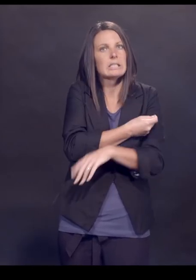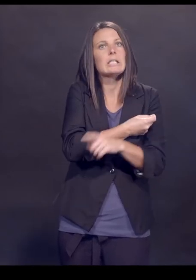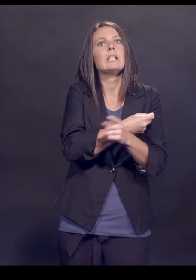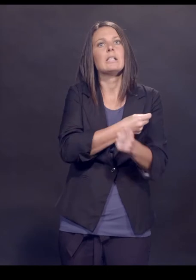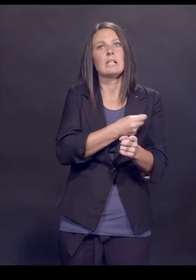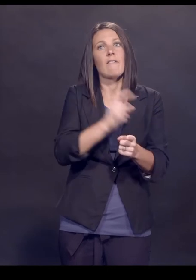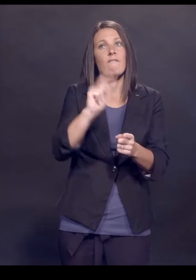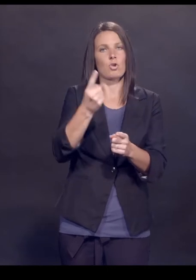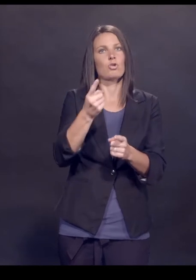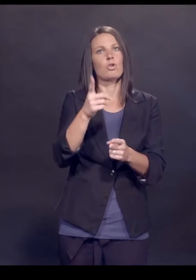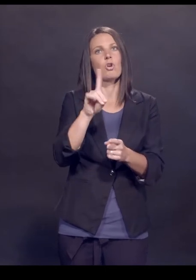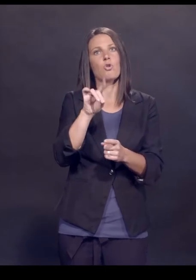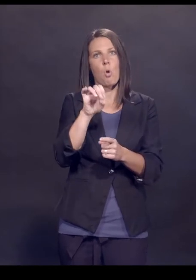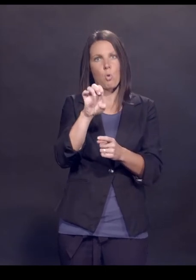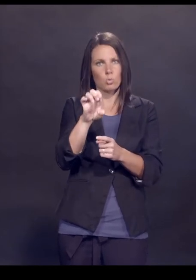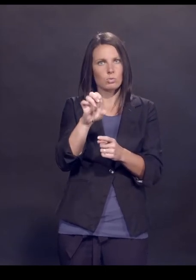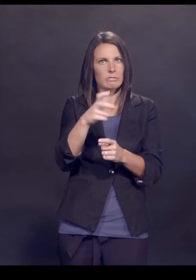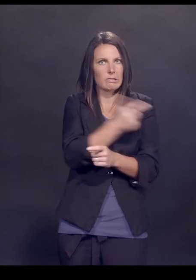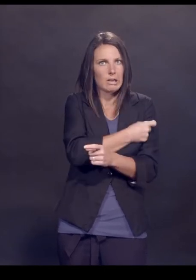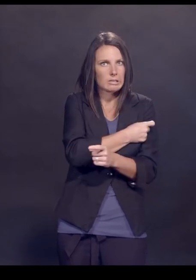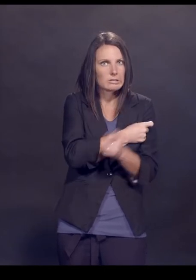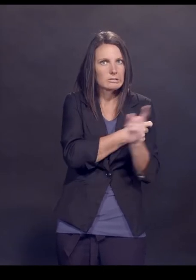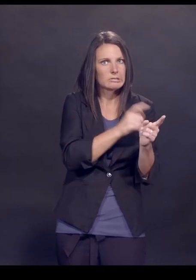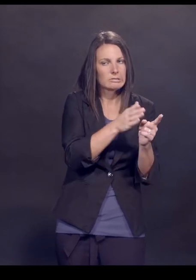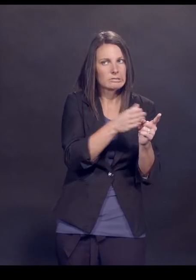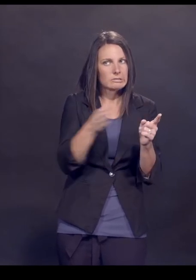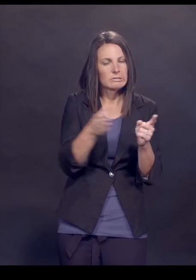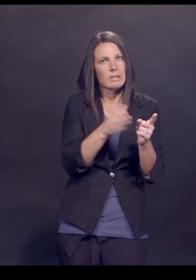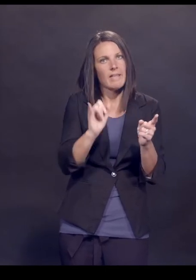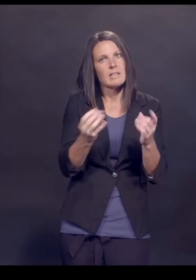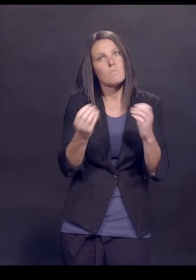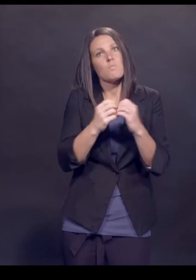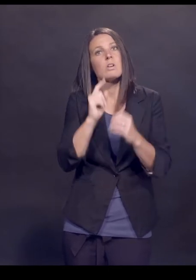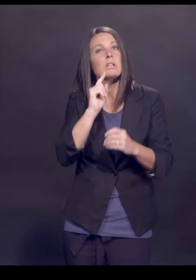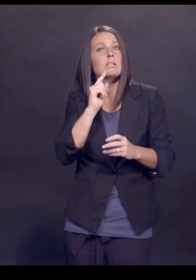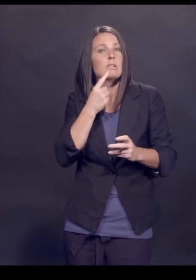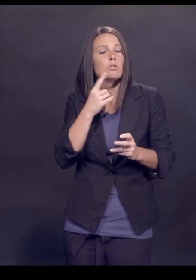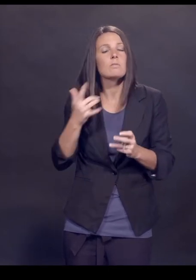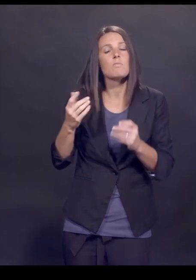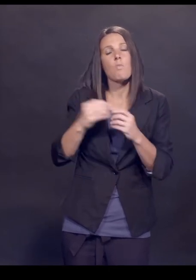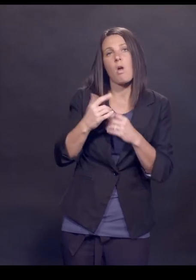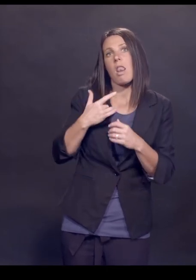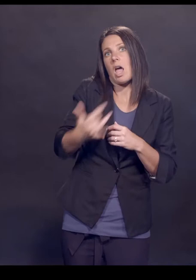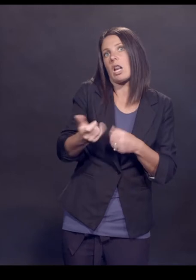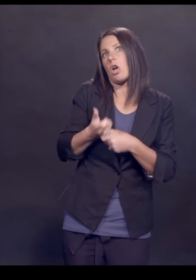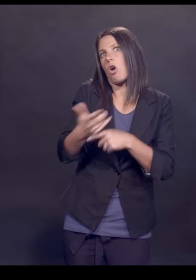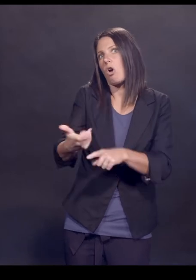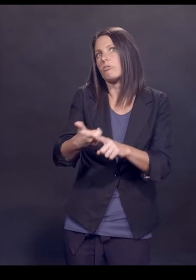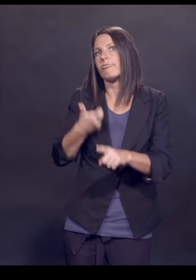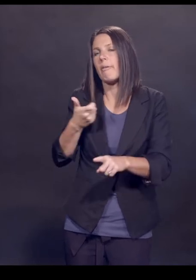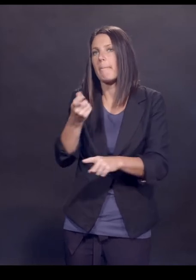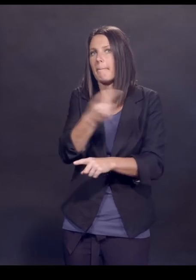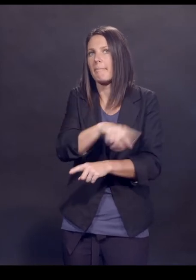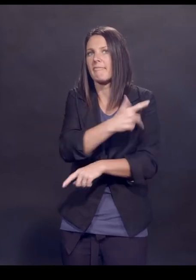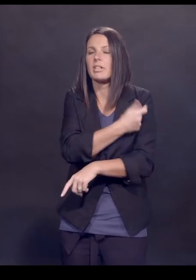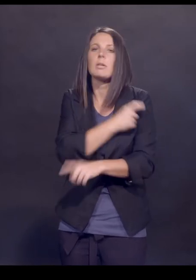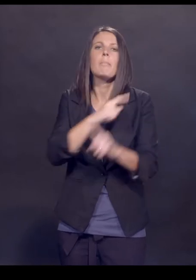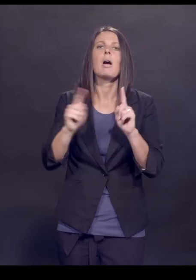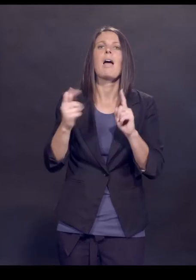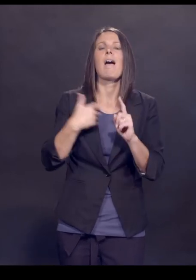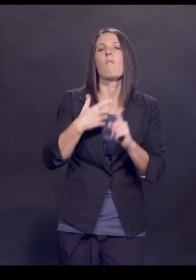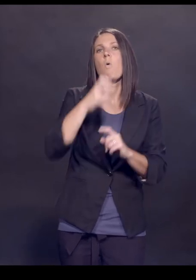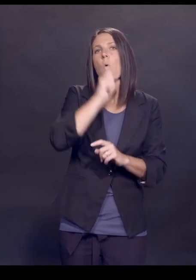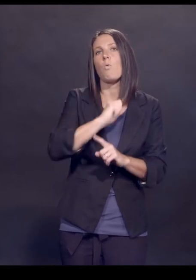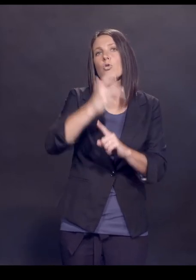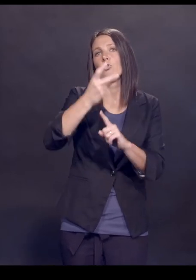getting the first dose of vaccine, which is what you would expect would be the more serious, more likely causal association. And it was occurring in two month